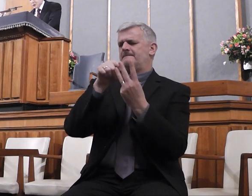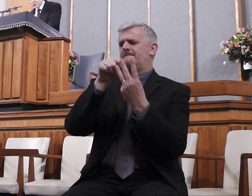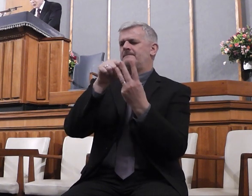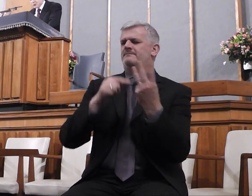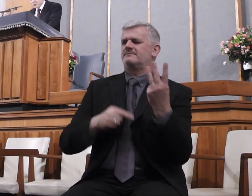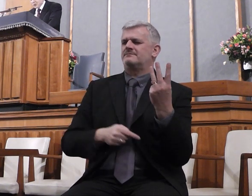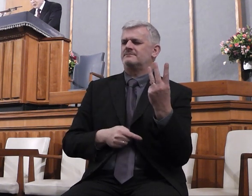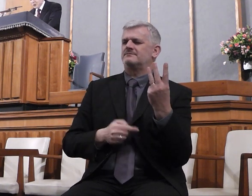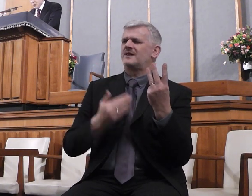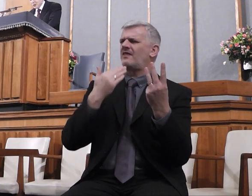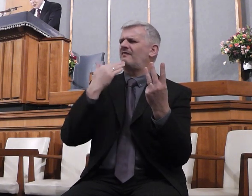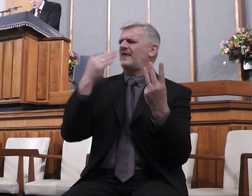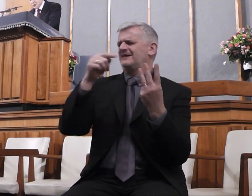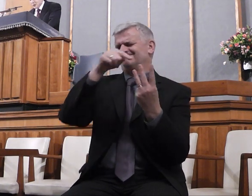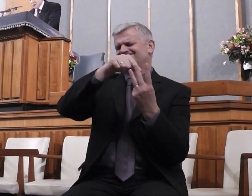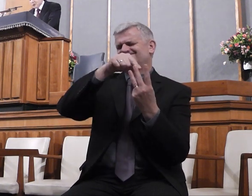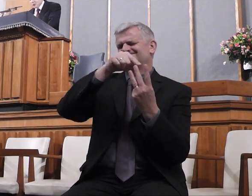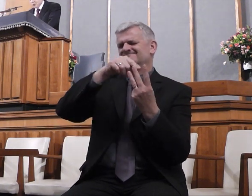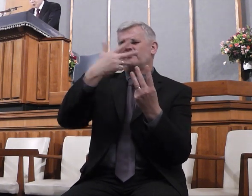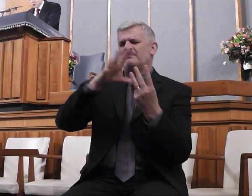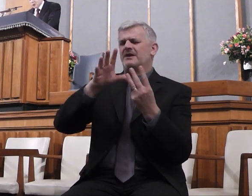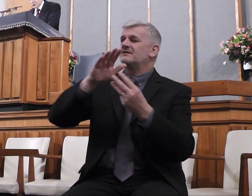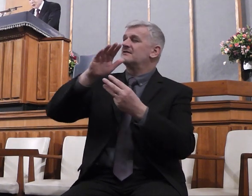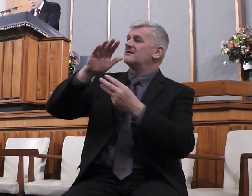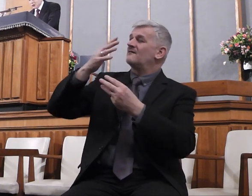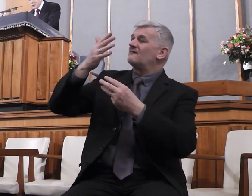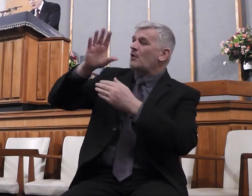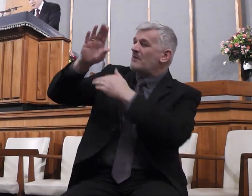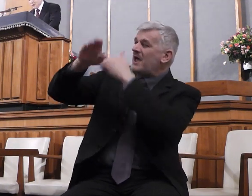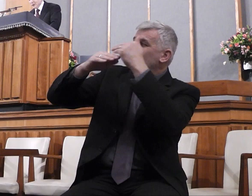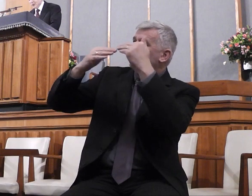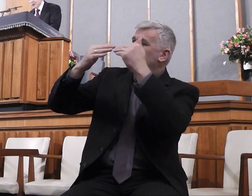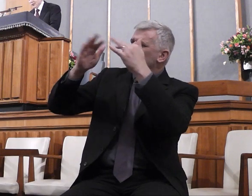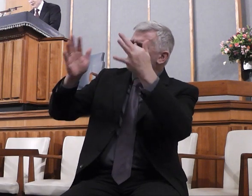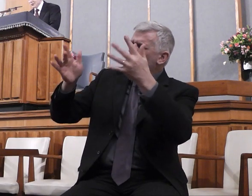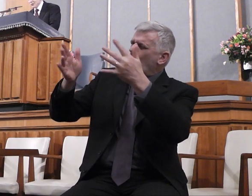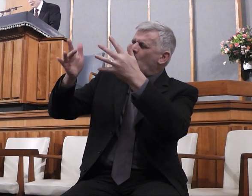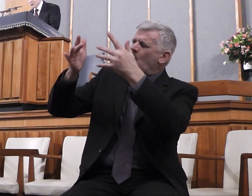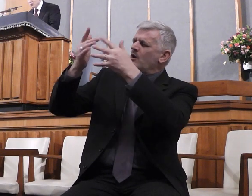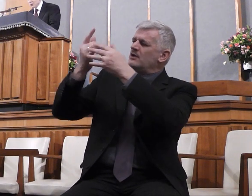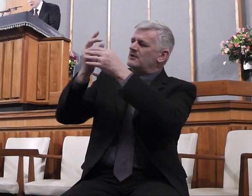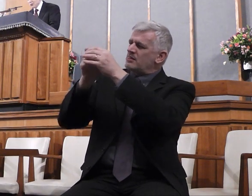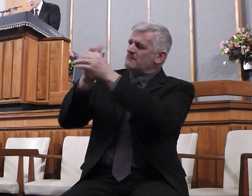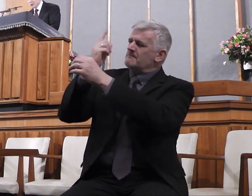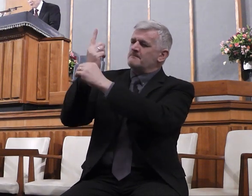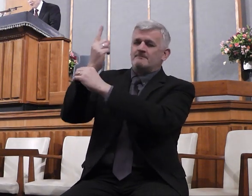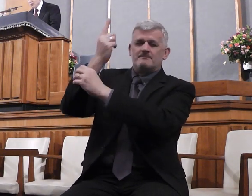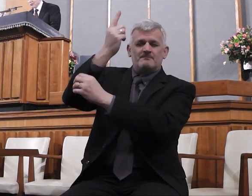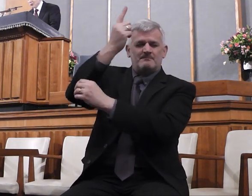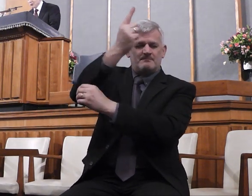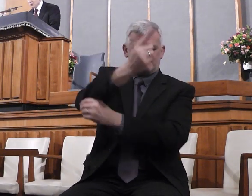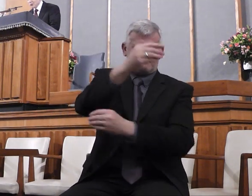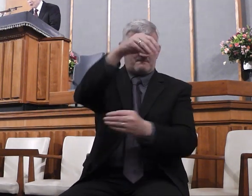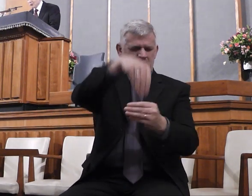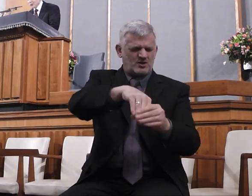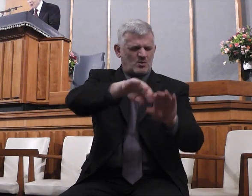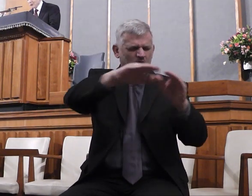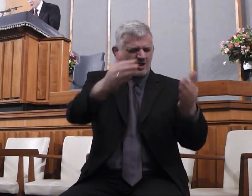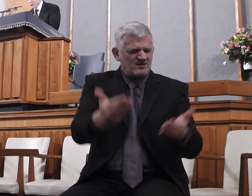for such a Saviour who came from the glorious courts of heaven into this world of time to suffer and to die for